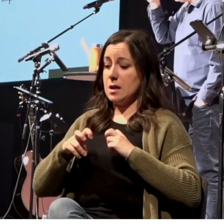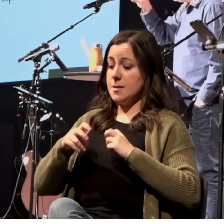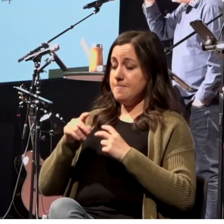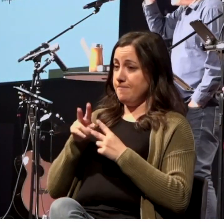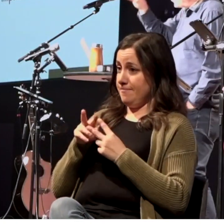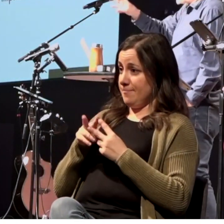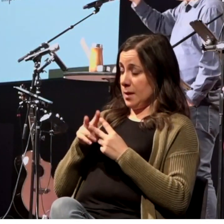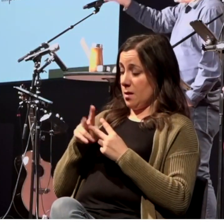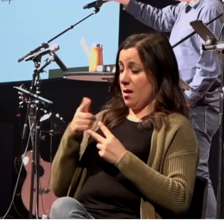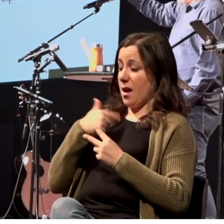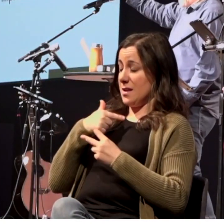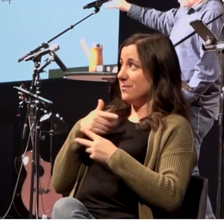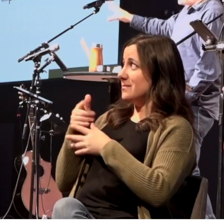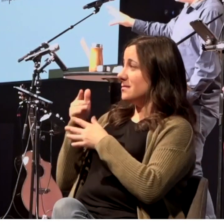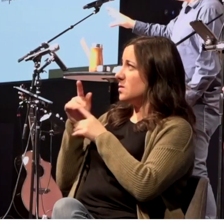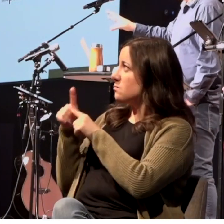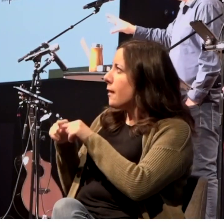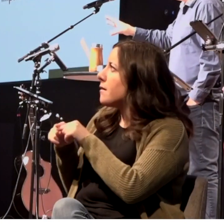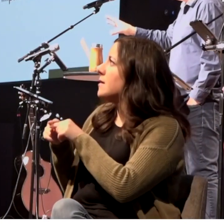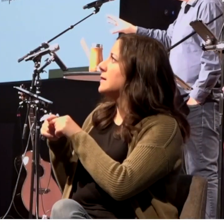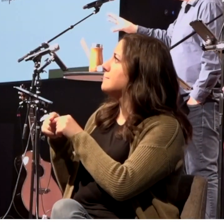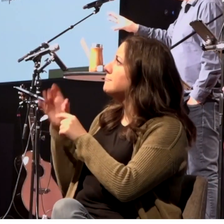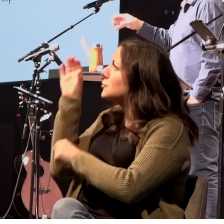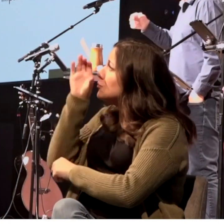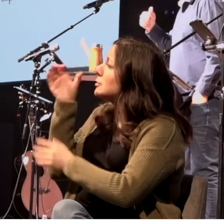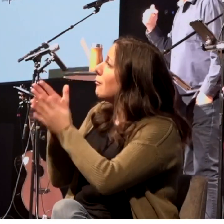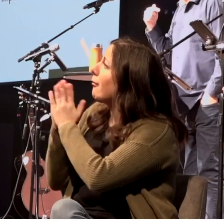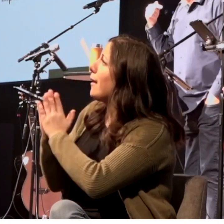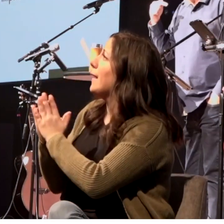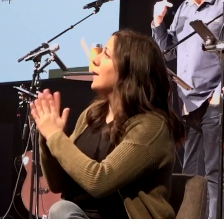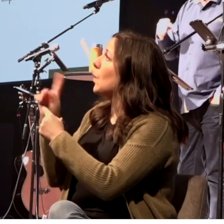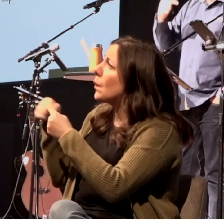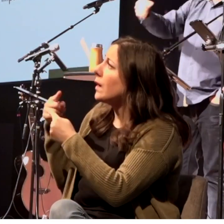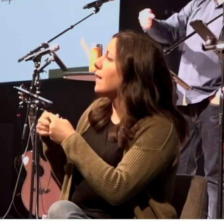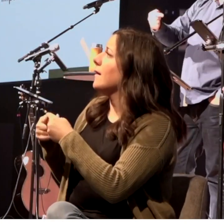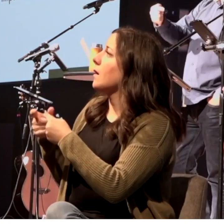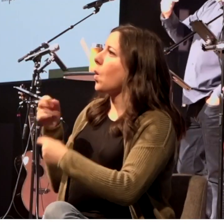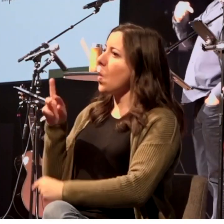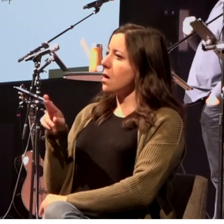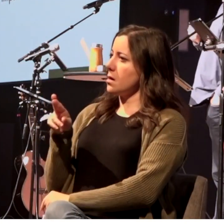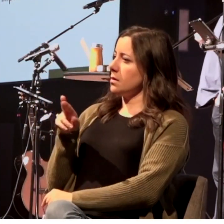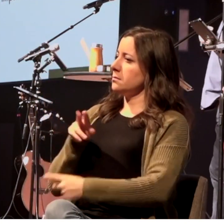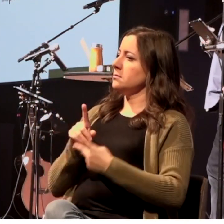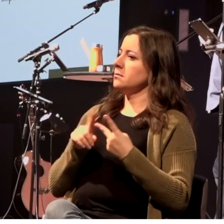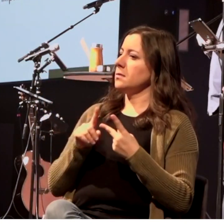seeking his where, when, and hows? Or am I impulsive and self-reliant?